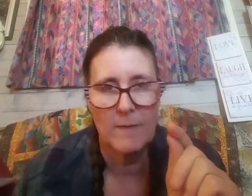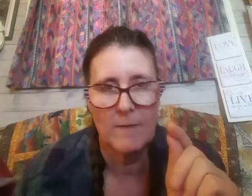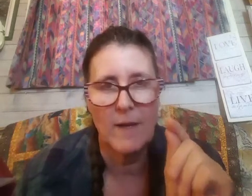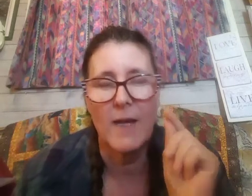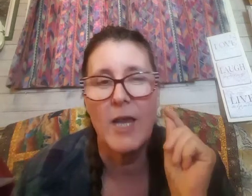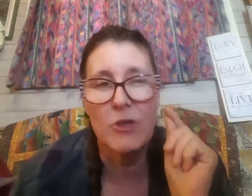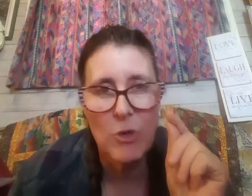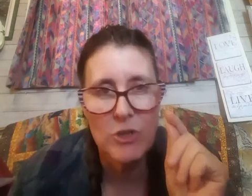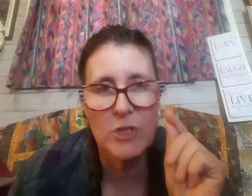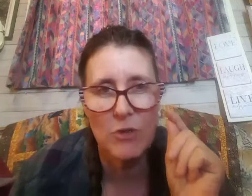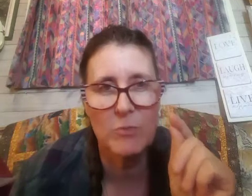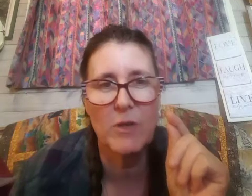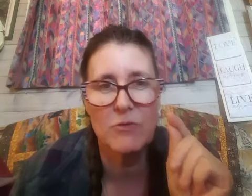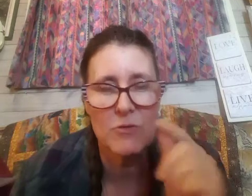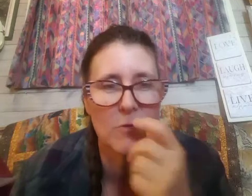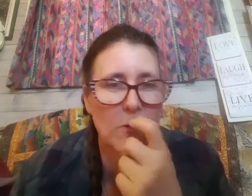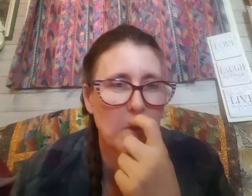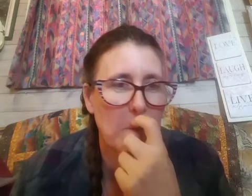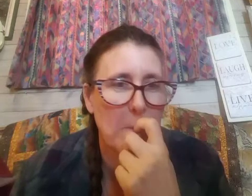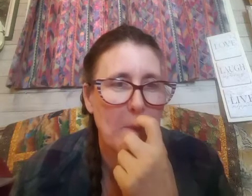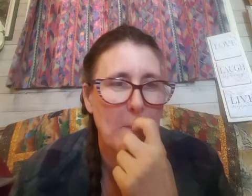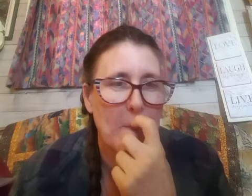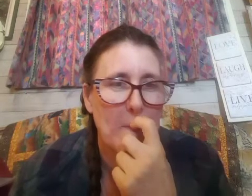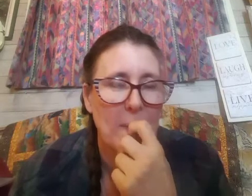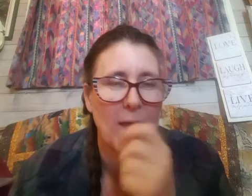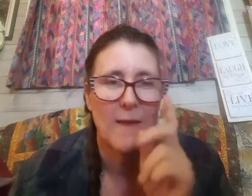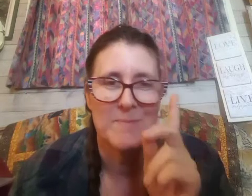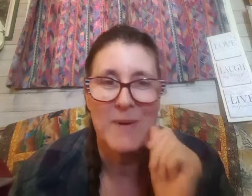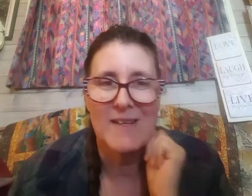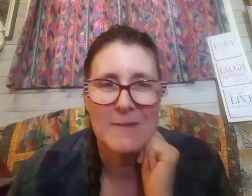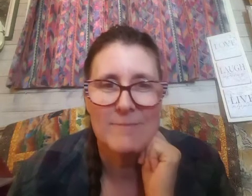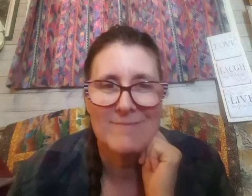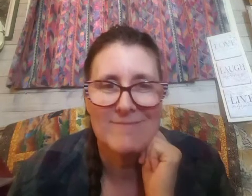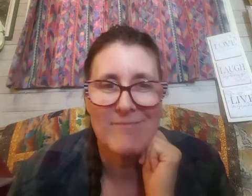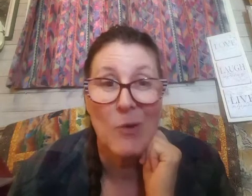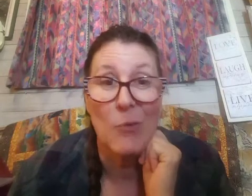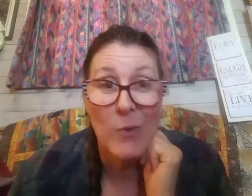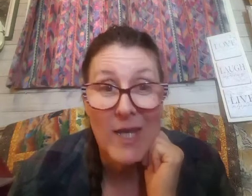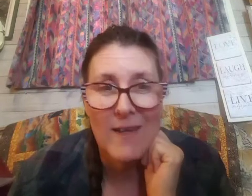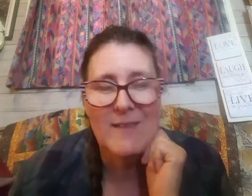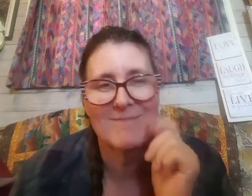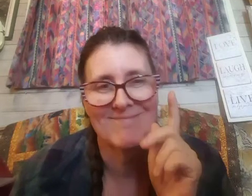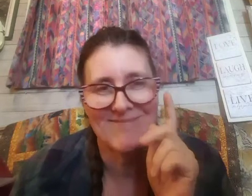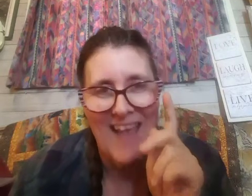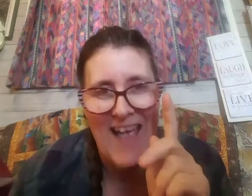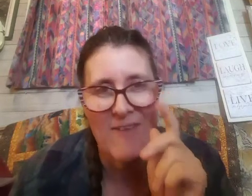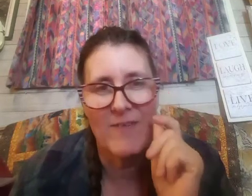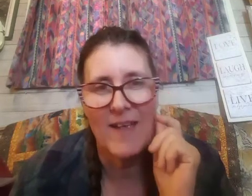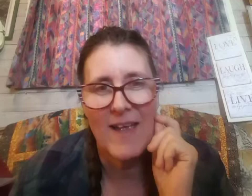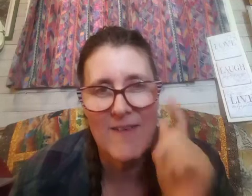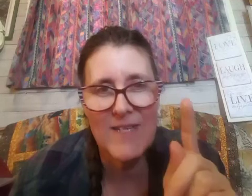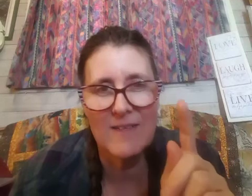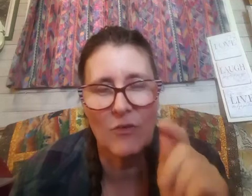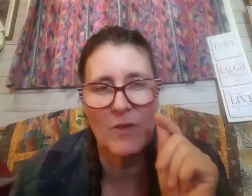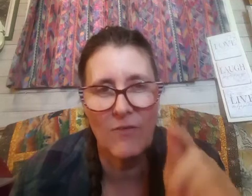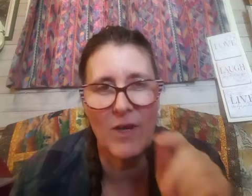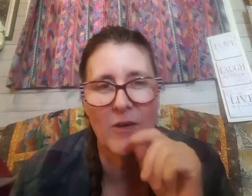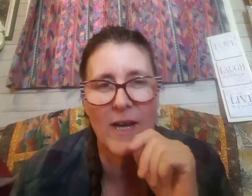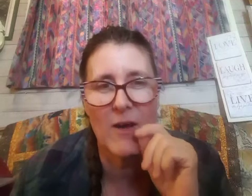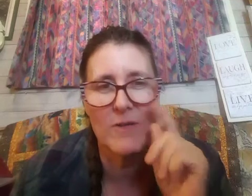and i know she told me the truth but we have evidence to figure it out